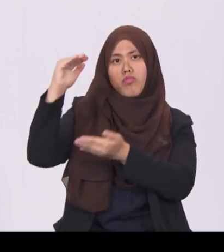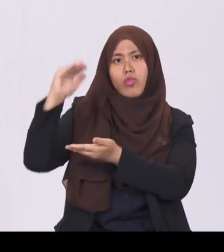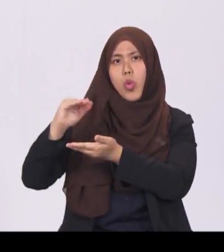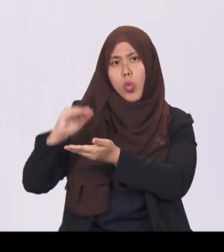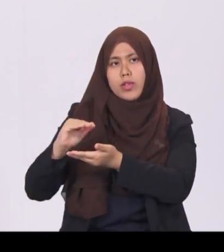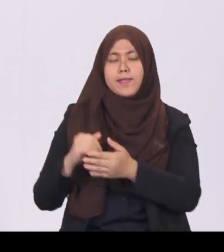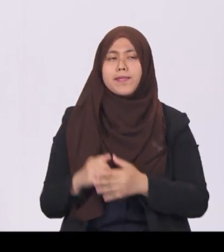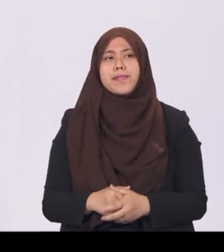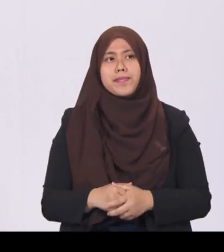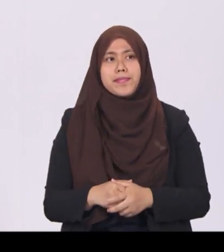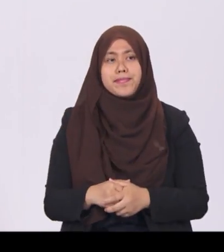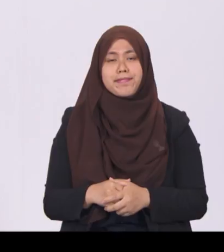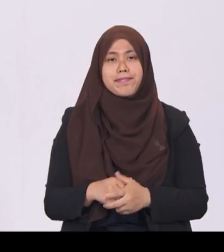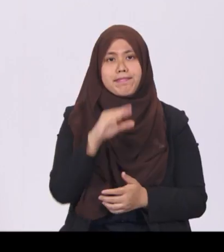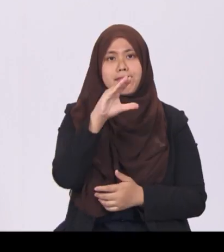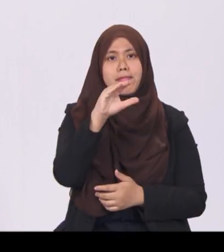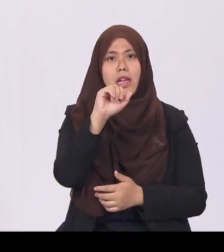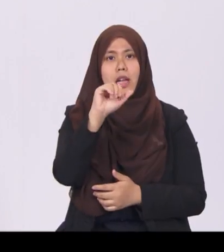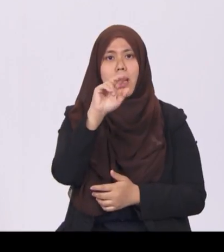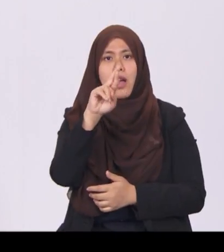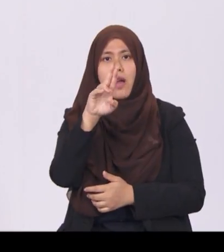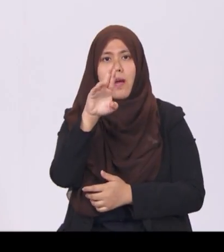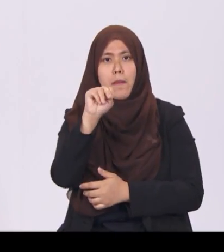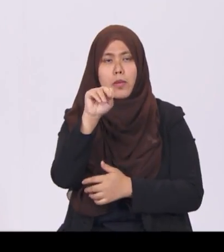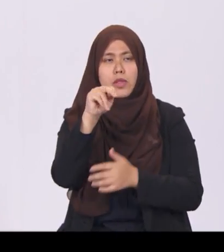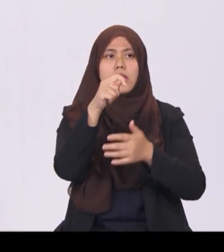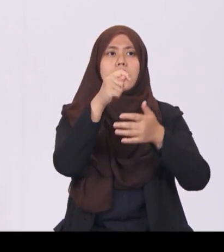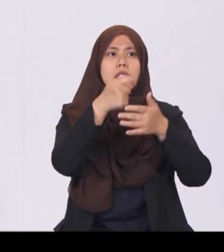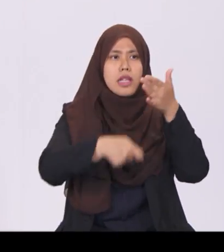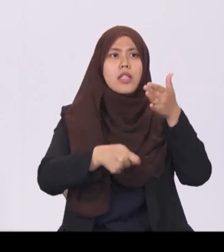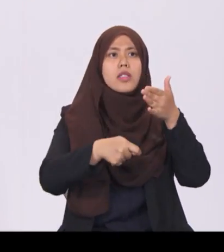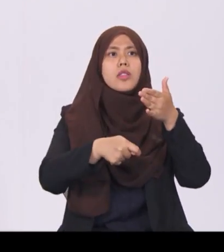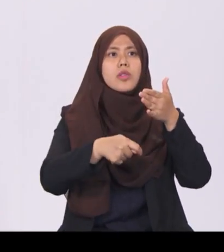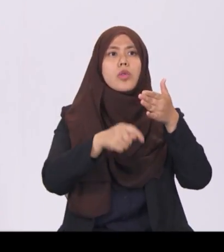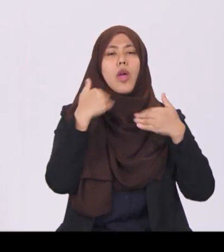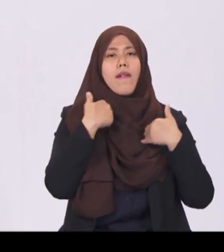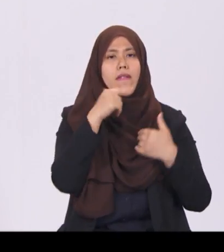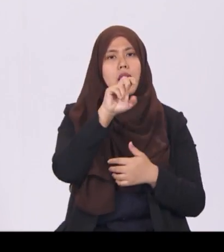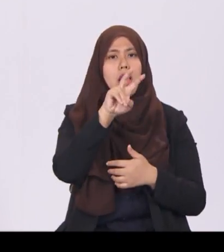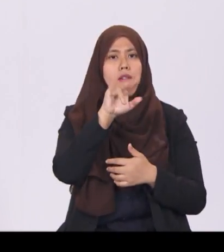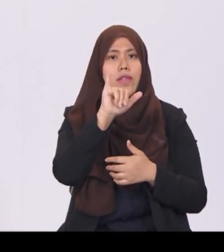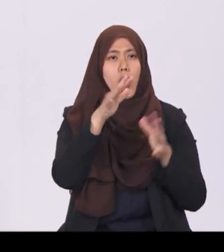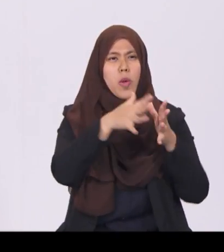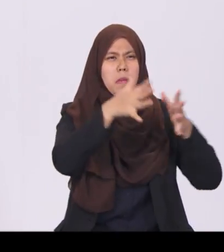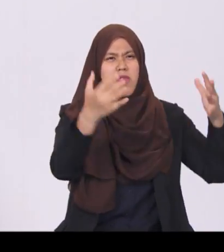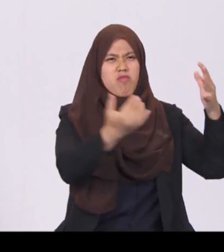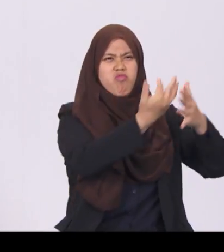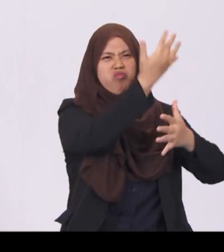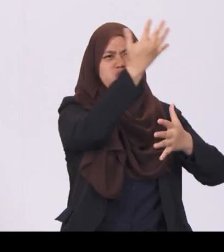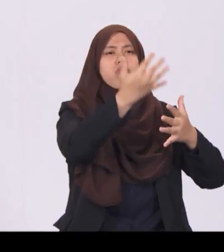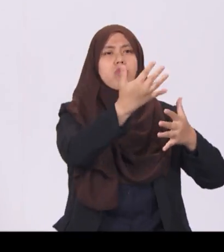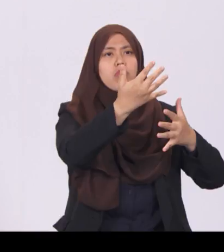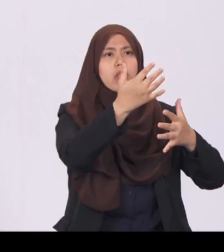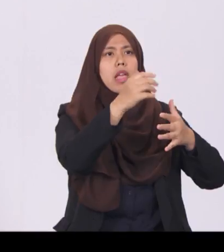The carbon tax will be levied on major emitters, which accounts for about 80% of Singapore's emissions.